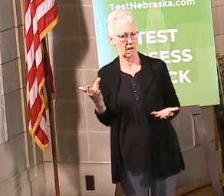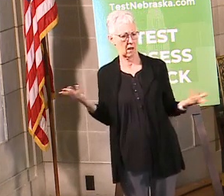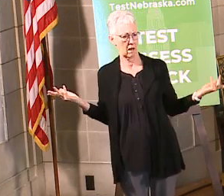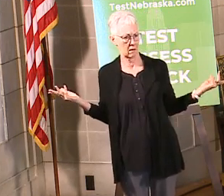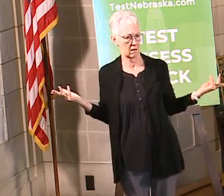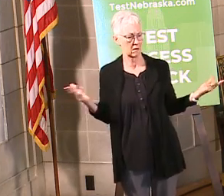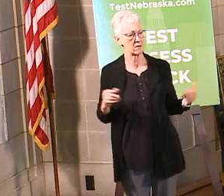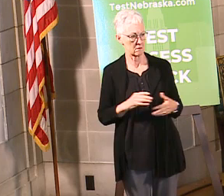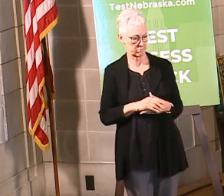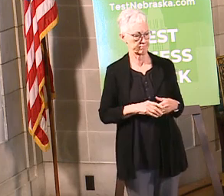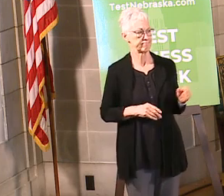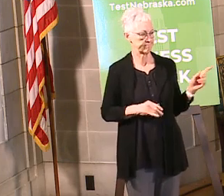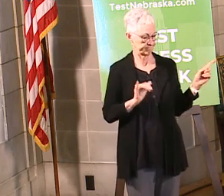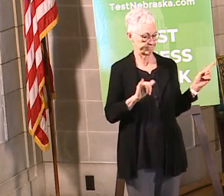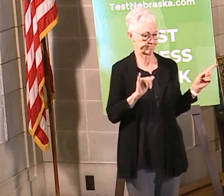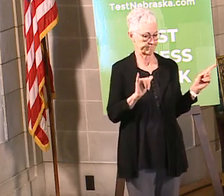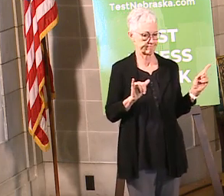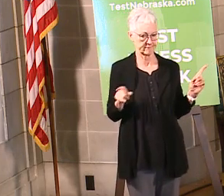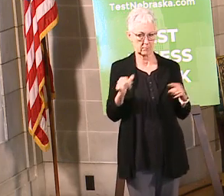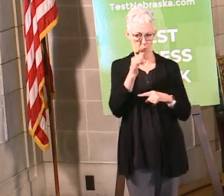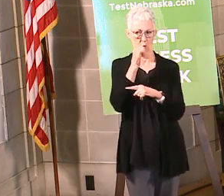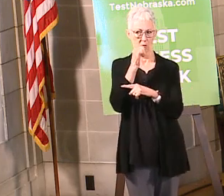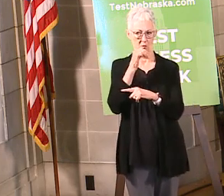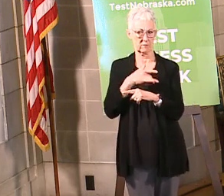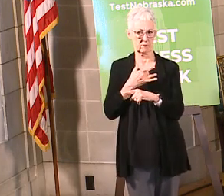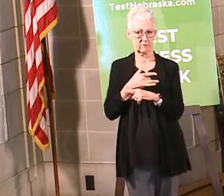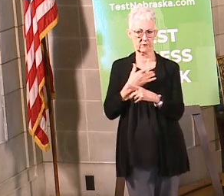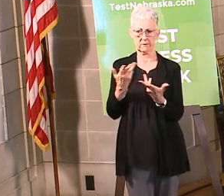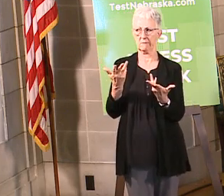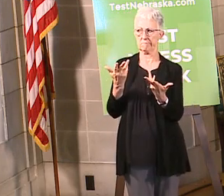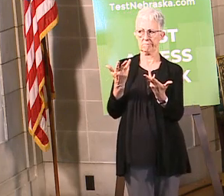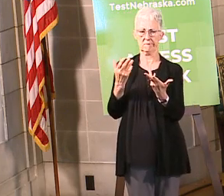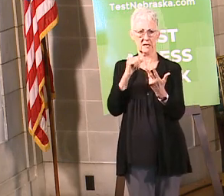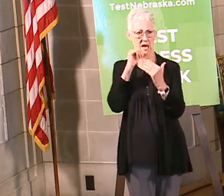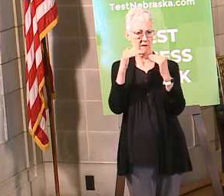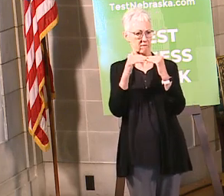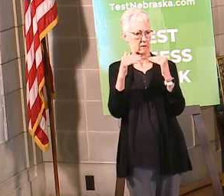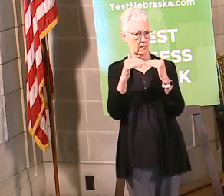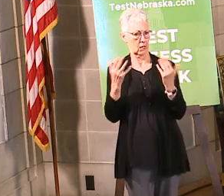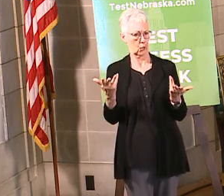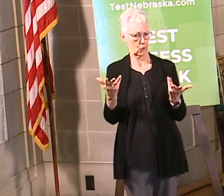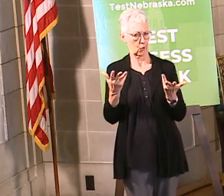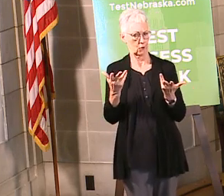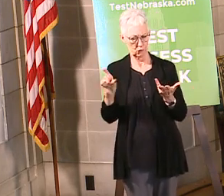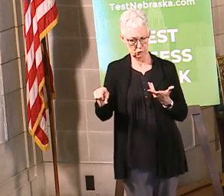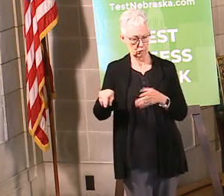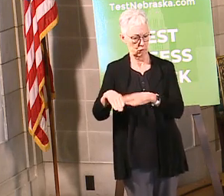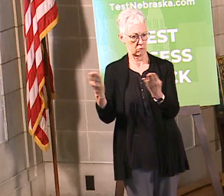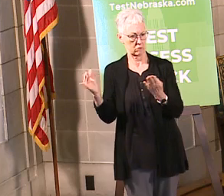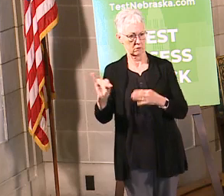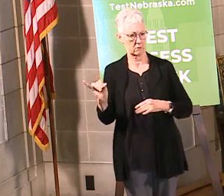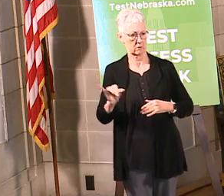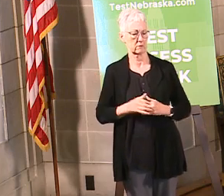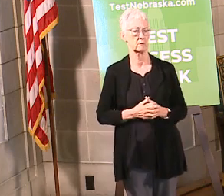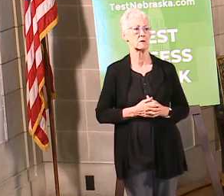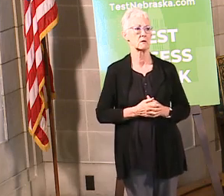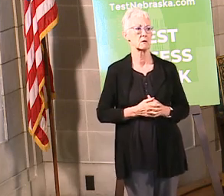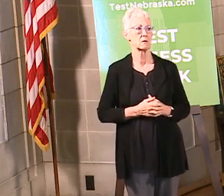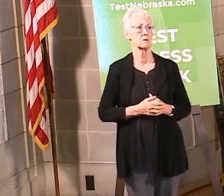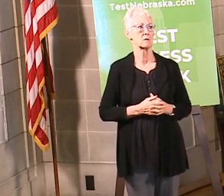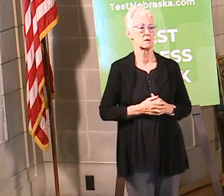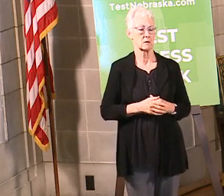bars feel like they're being treated unfairly and do we think they'll be open by June 1st and what factors will play into that? Again, just what we said before is that